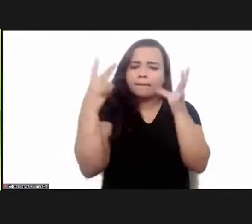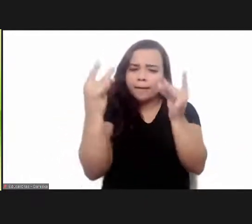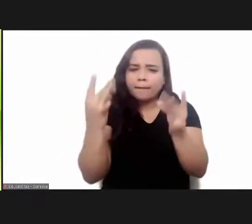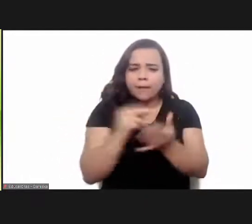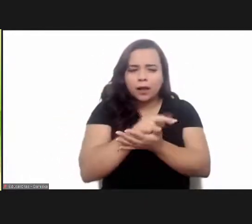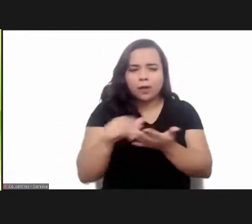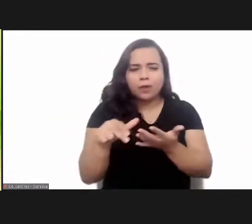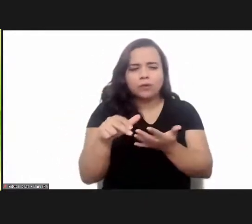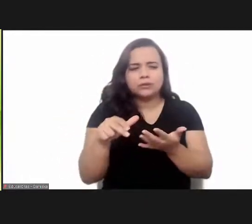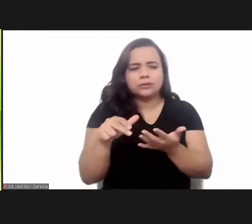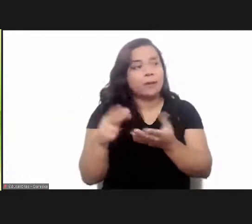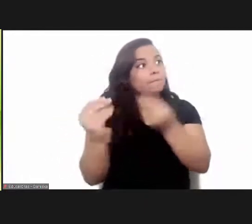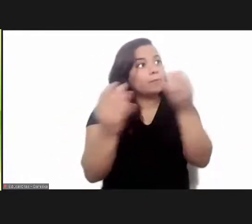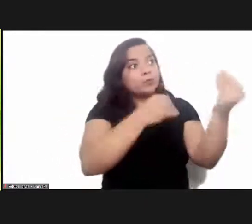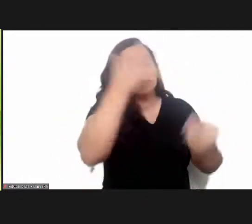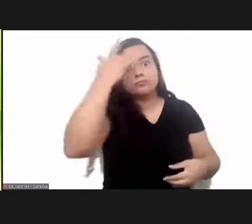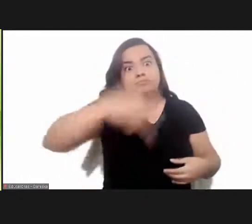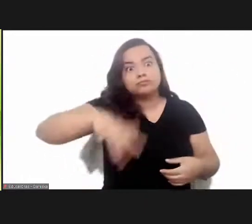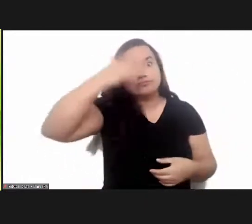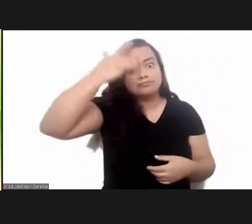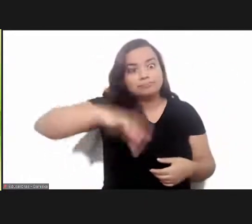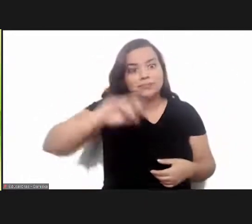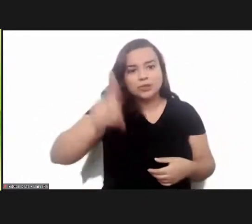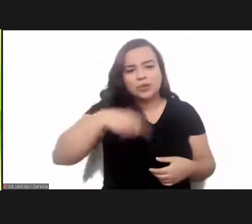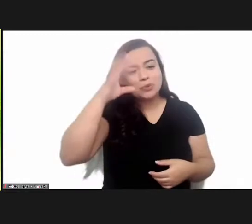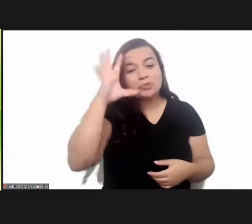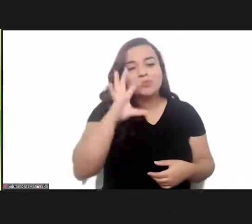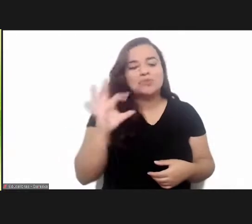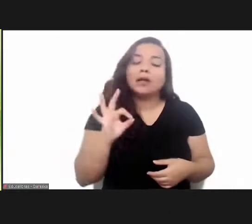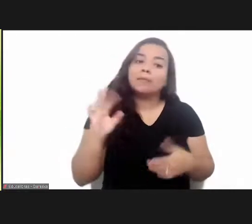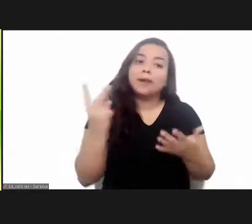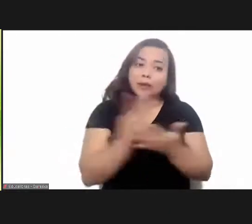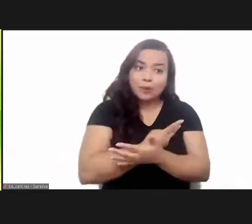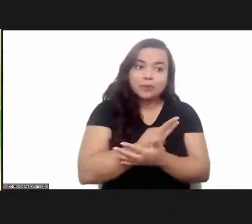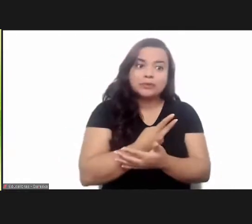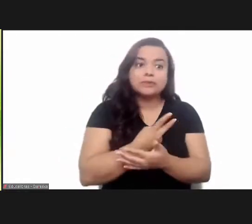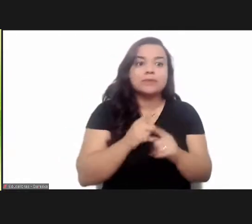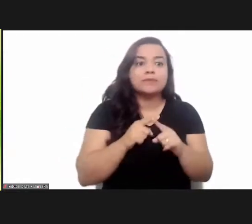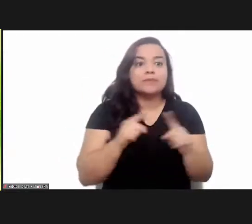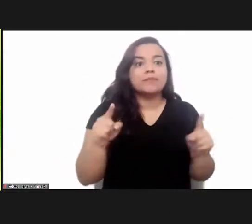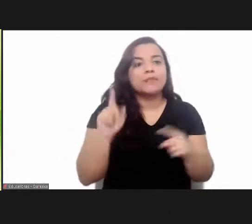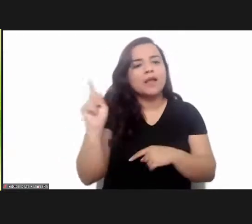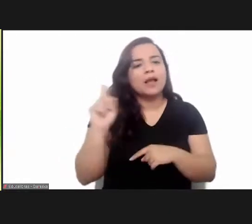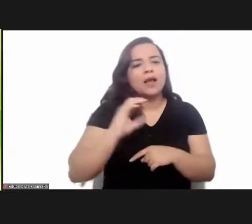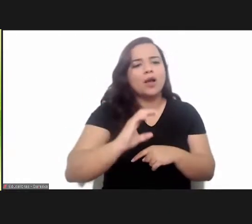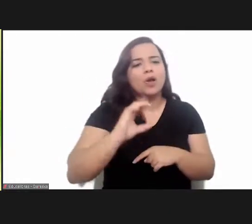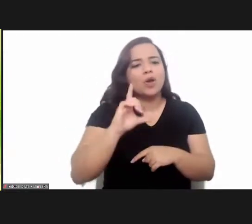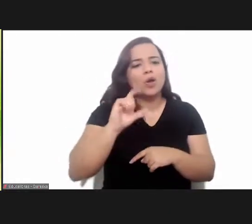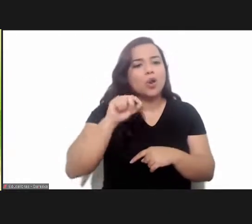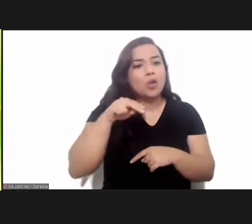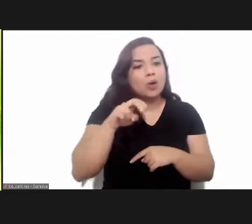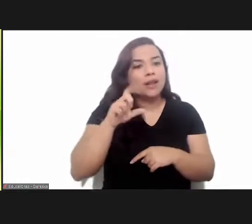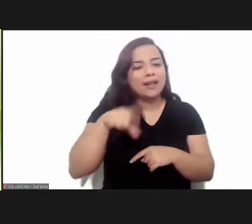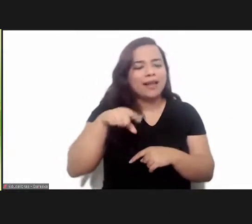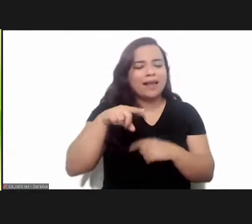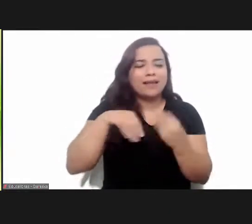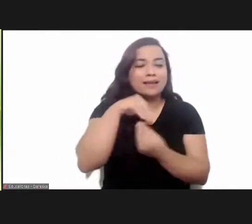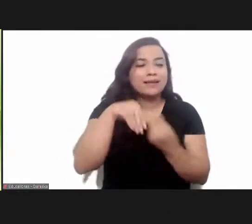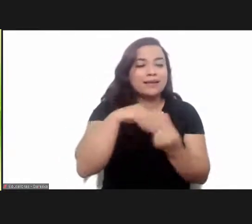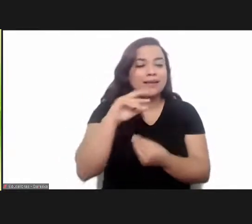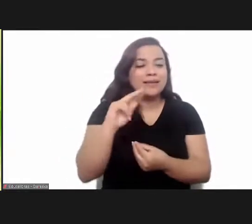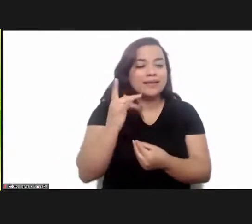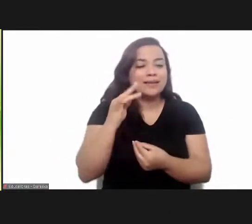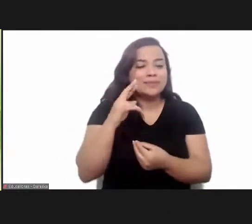another detail at the time nobody knew we could not imagine the the cl brenner clone is a hybrid